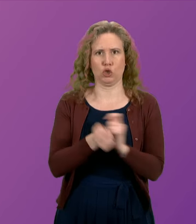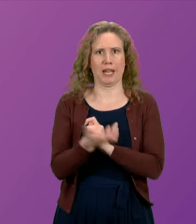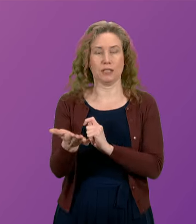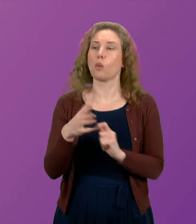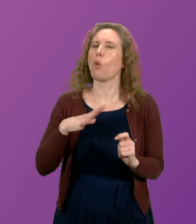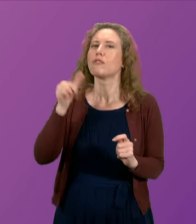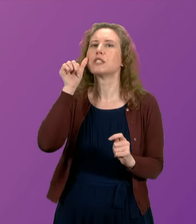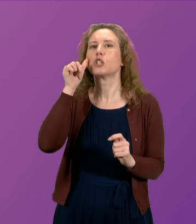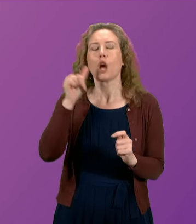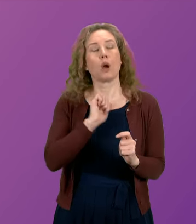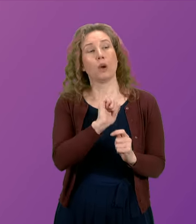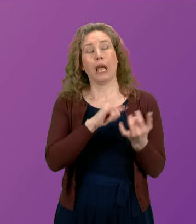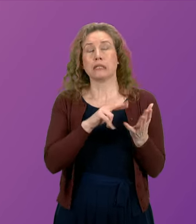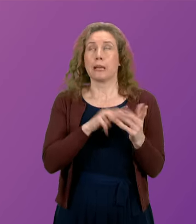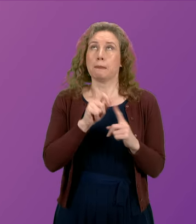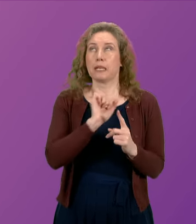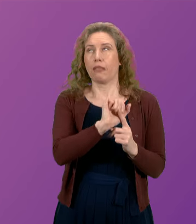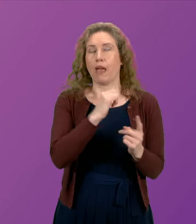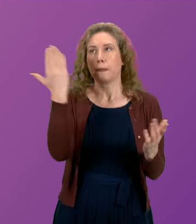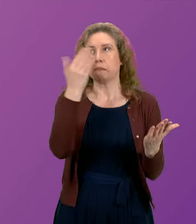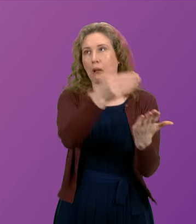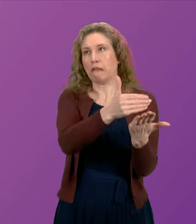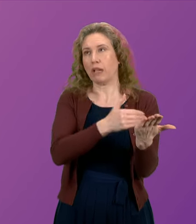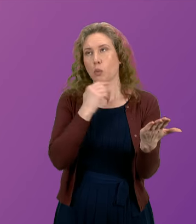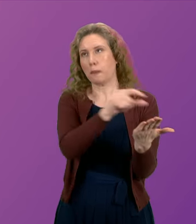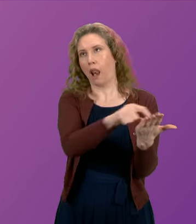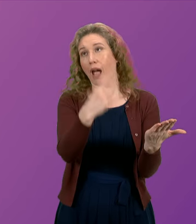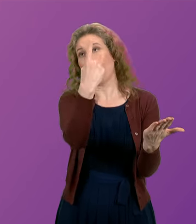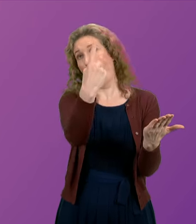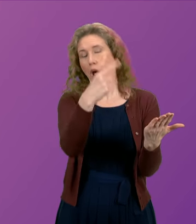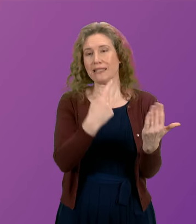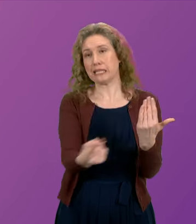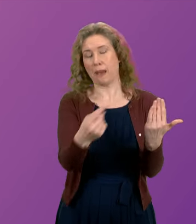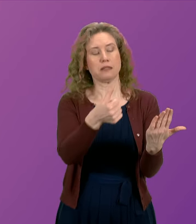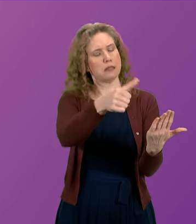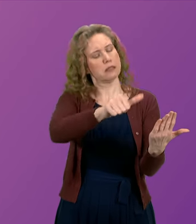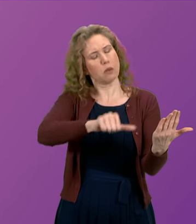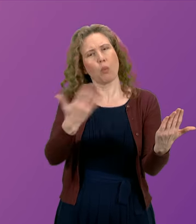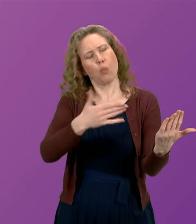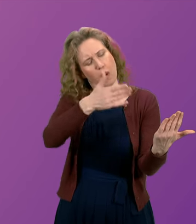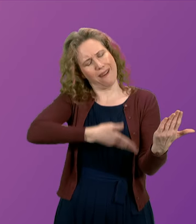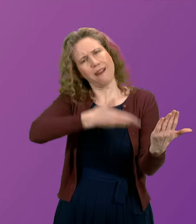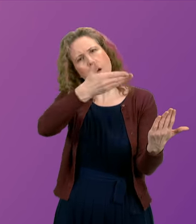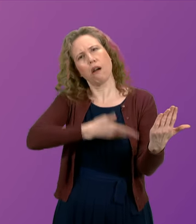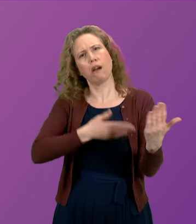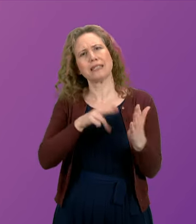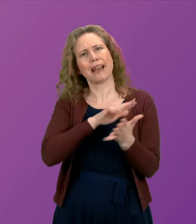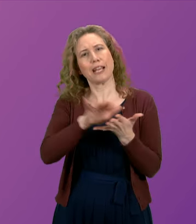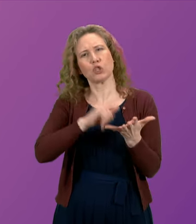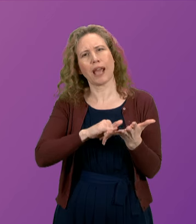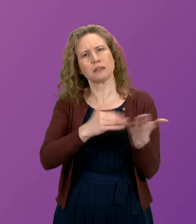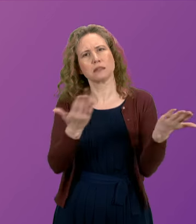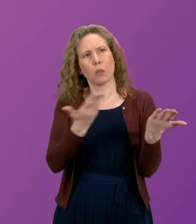what will be line one of the SNP's manifesto. So just how far down John Swinney's list of priorities will Scotland's NHS be?